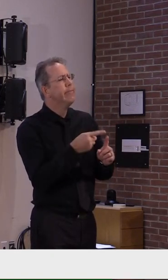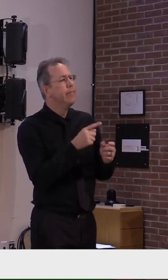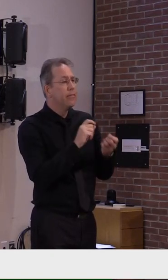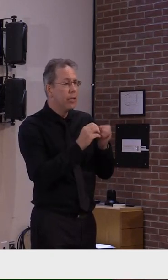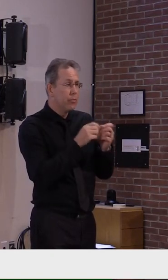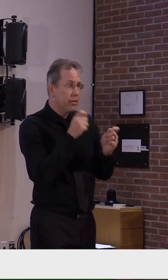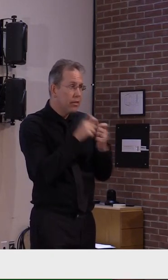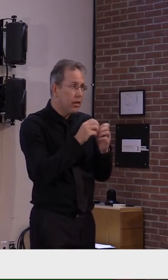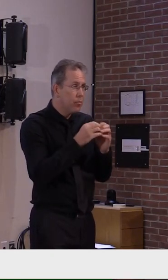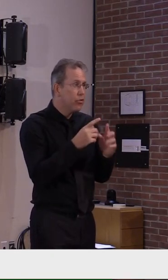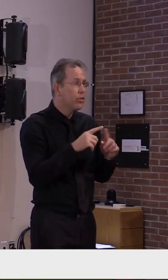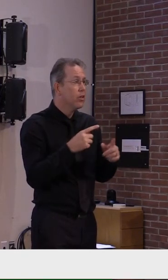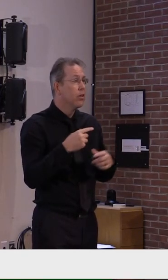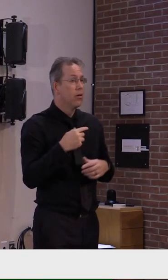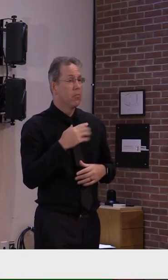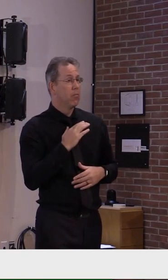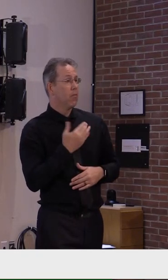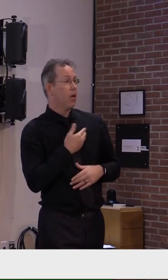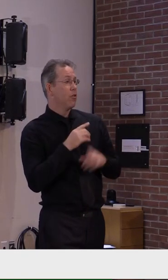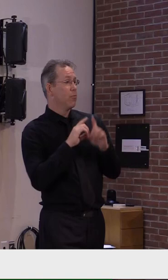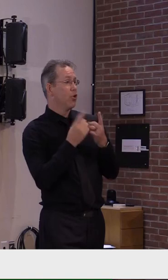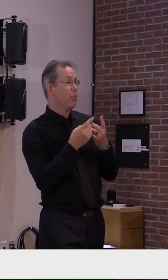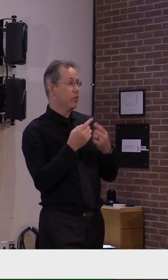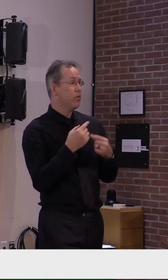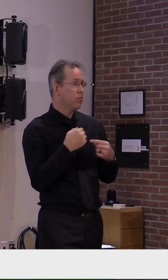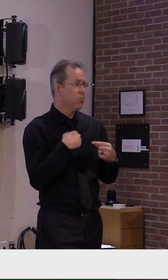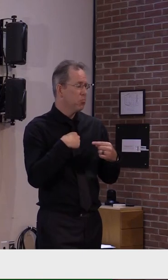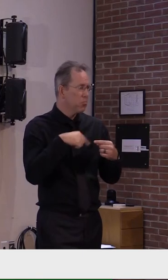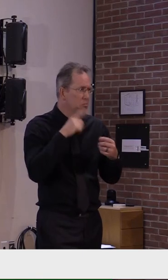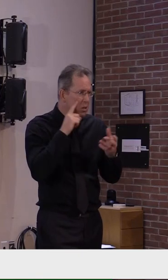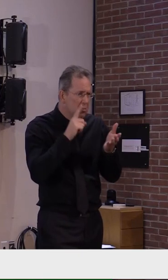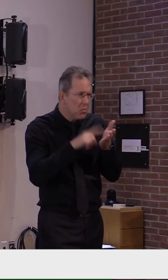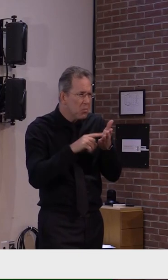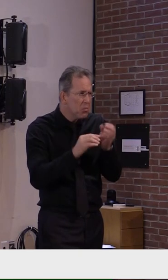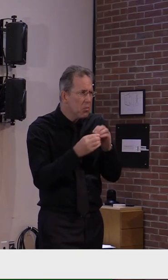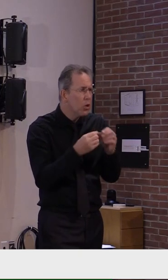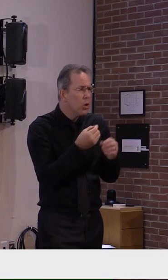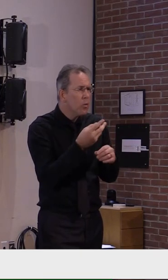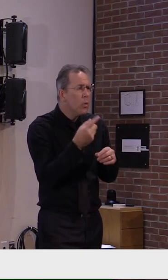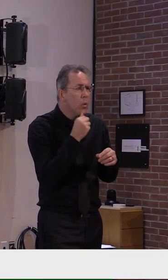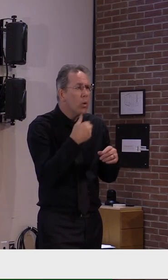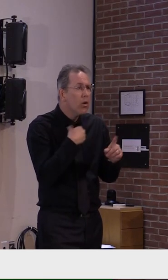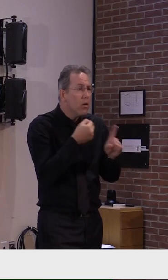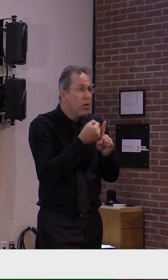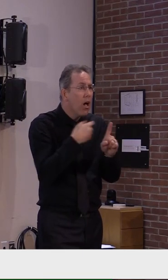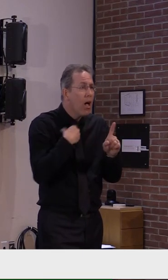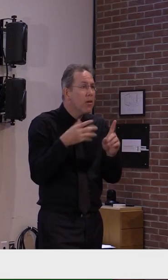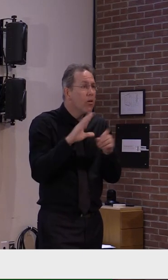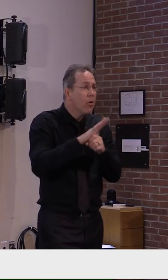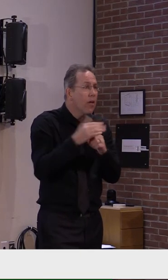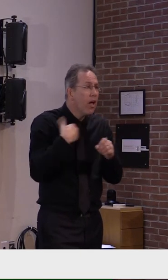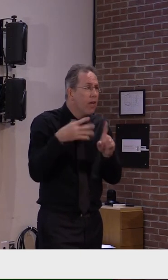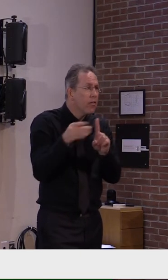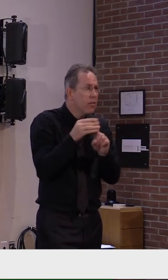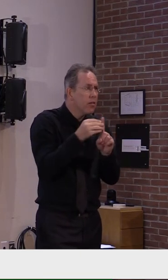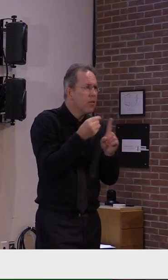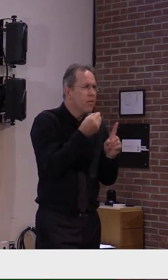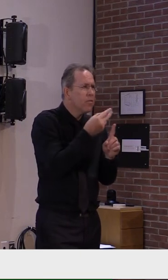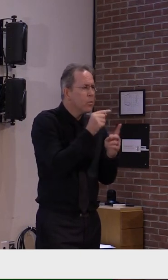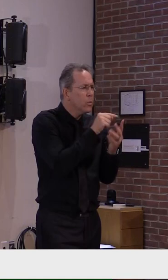by COVID, either directly or as a result of the family members' exposure. Thank you. Thank you. all.